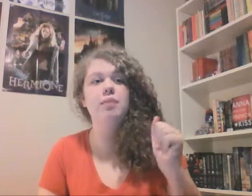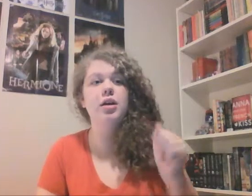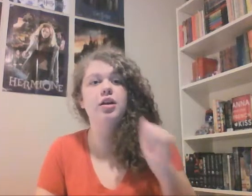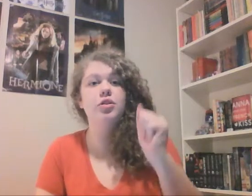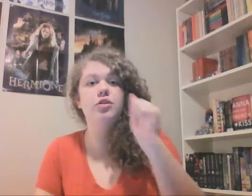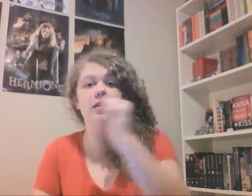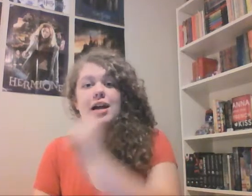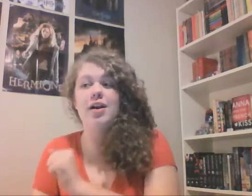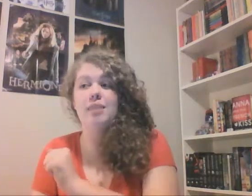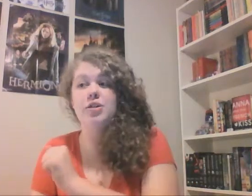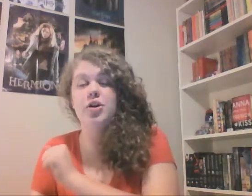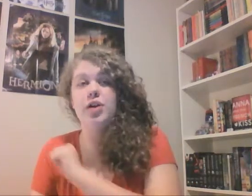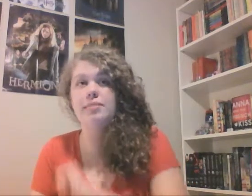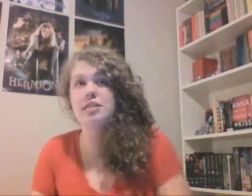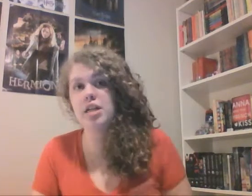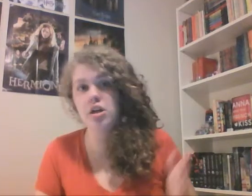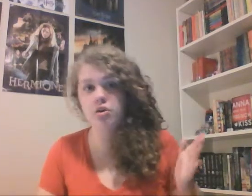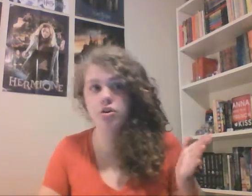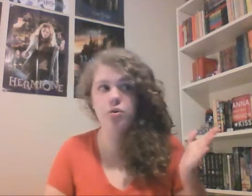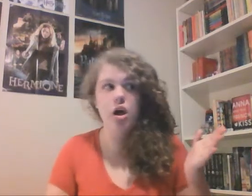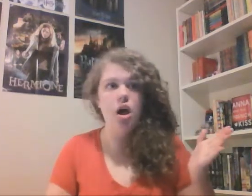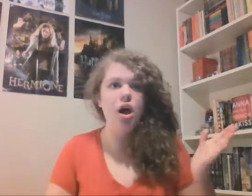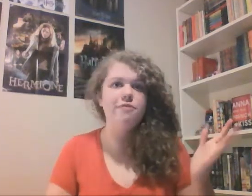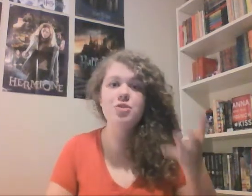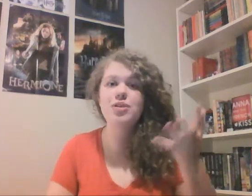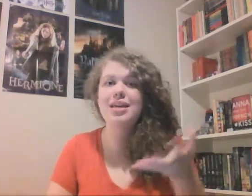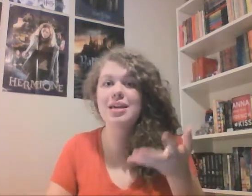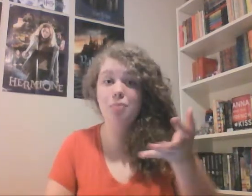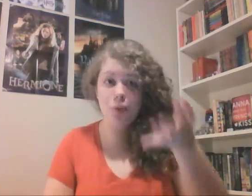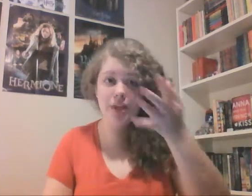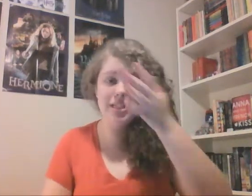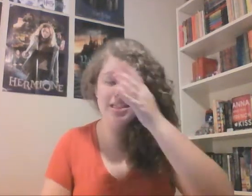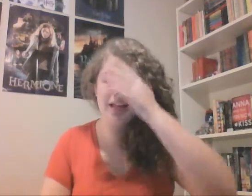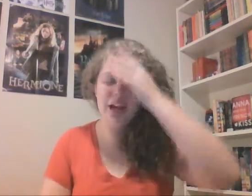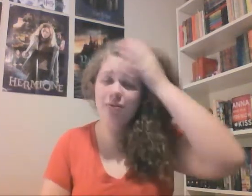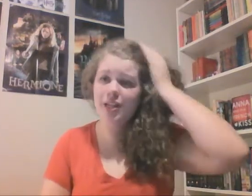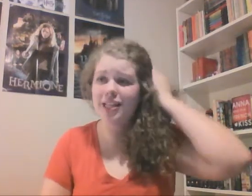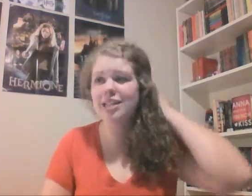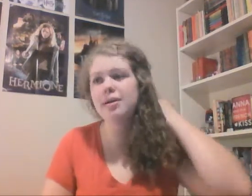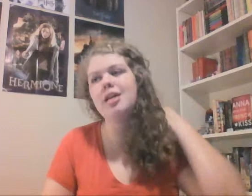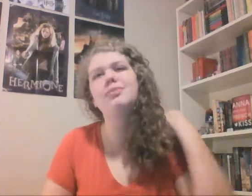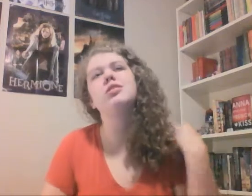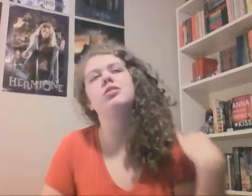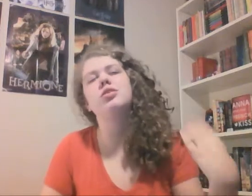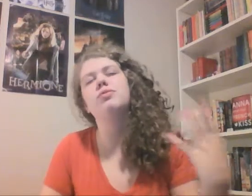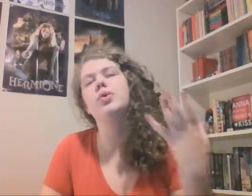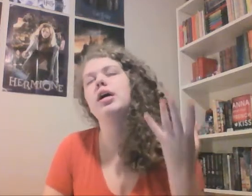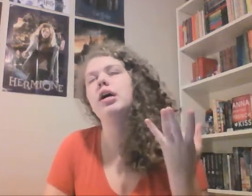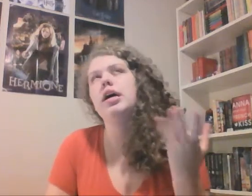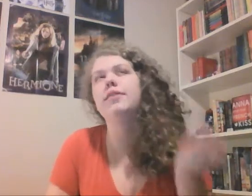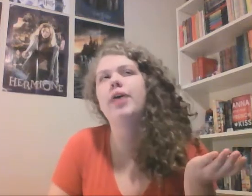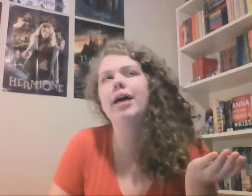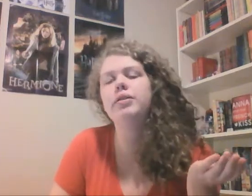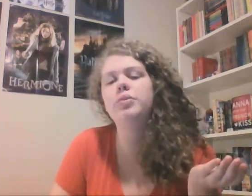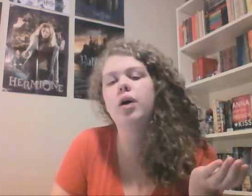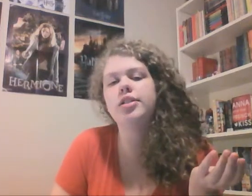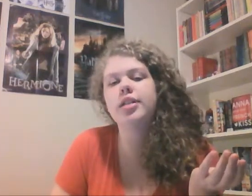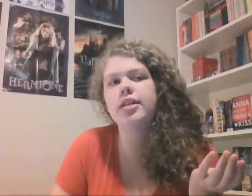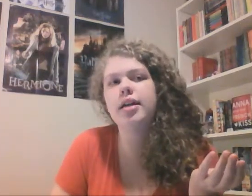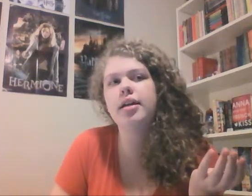I'm not going to go through the entire episode. I'm just going to go through a few key points that I really liked about the episode. So if you haven't watched it yet,